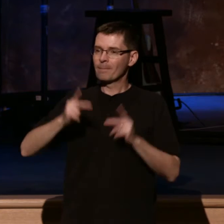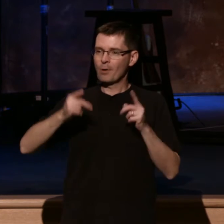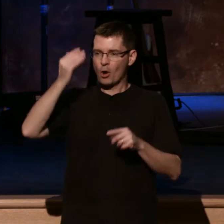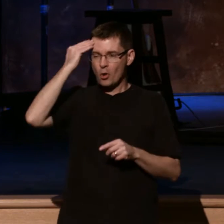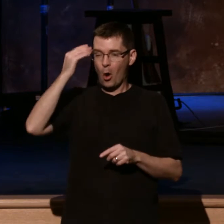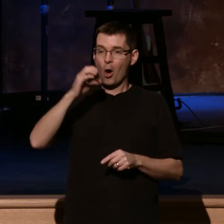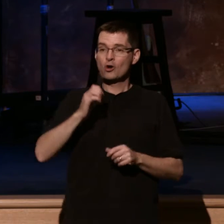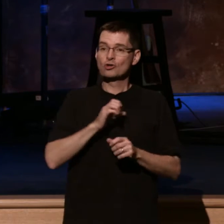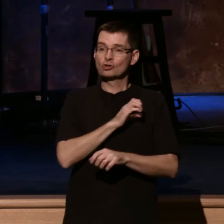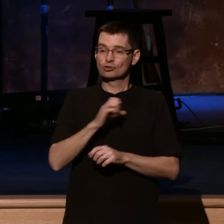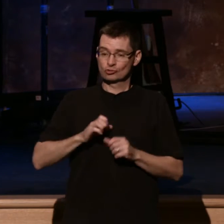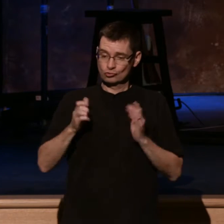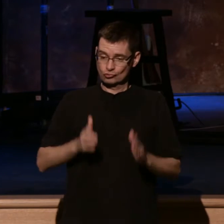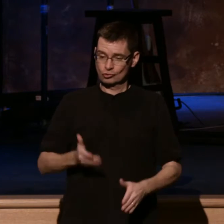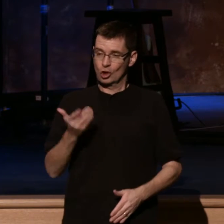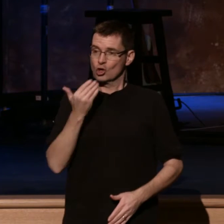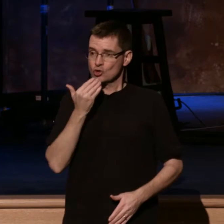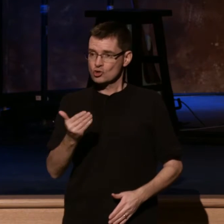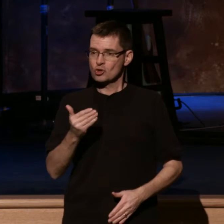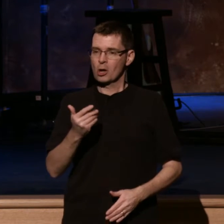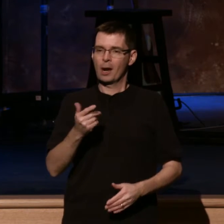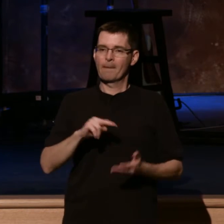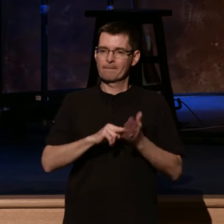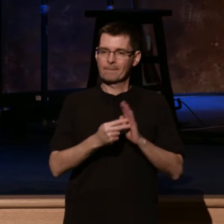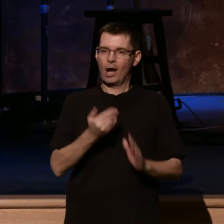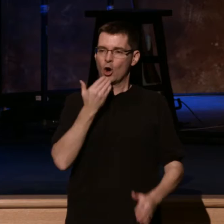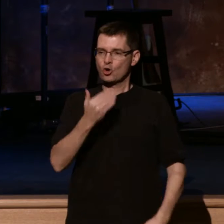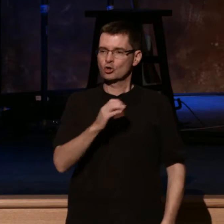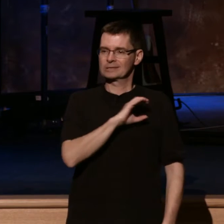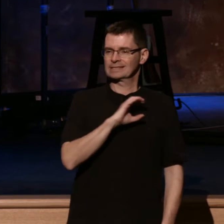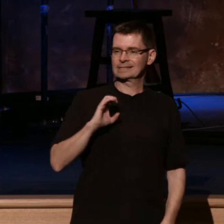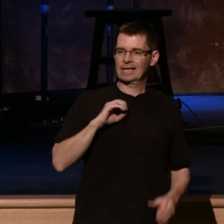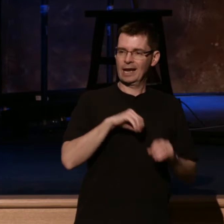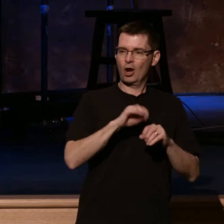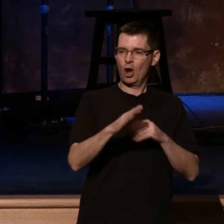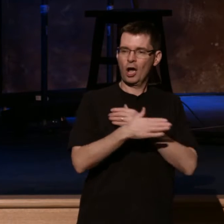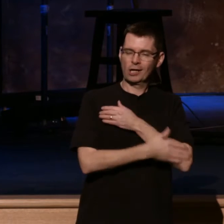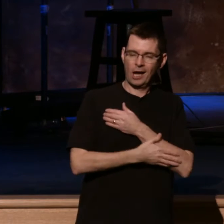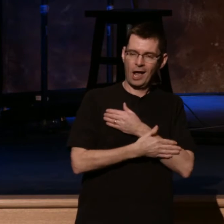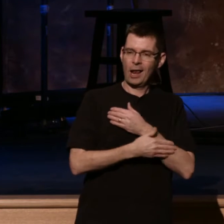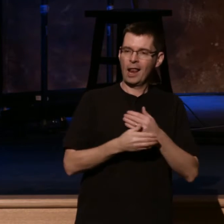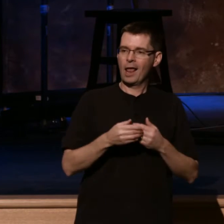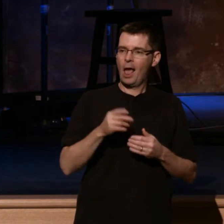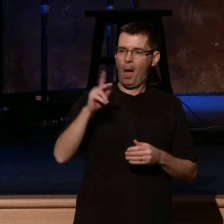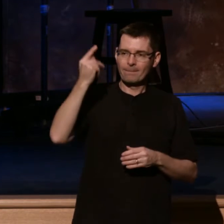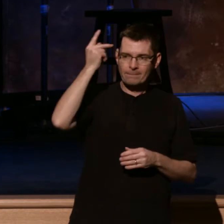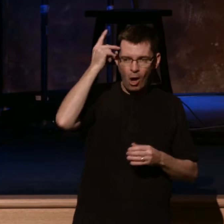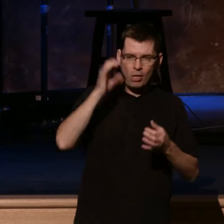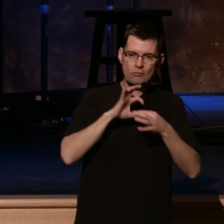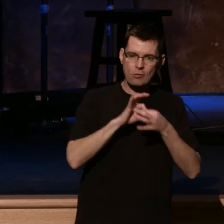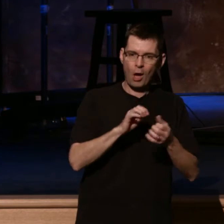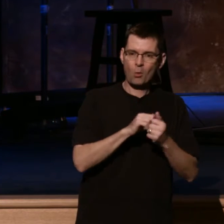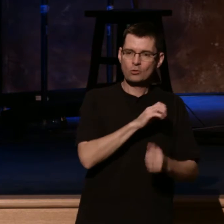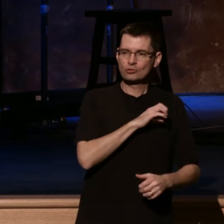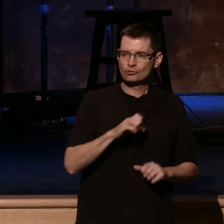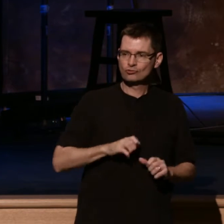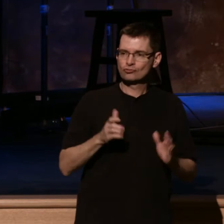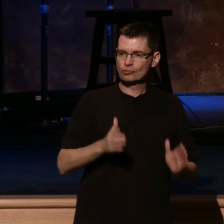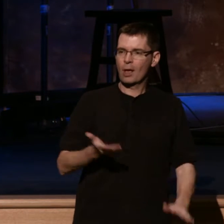from a revival, there is no political candidate. There is no system. There is no human effort that's going to stop the tide of the